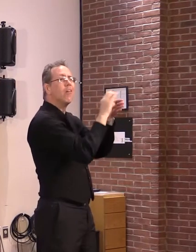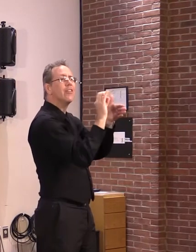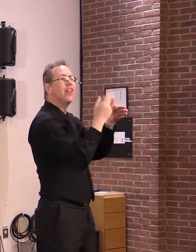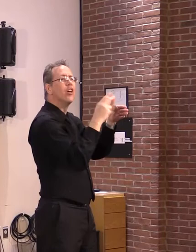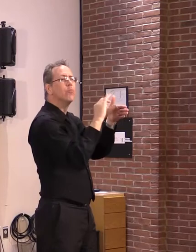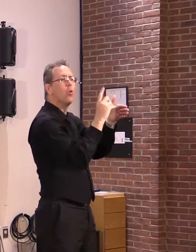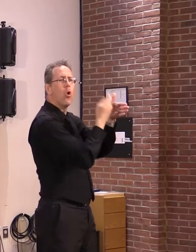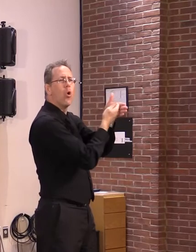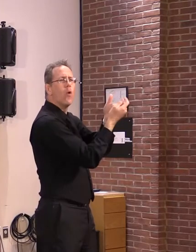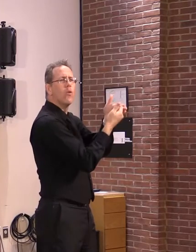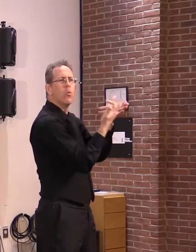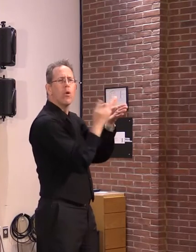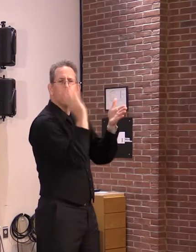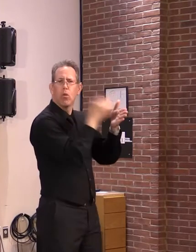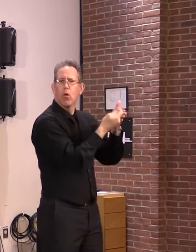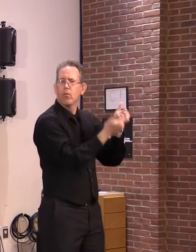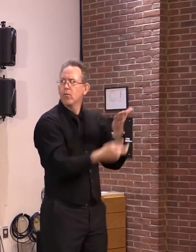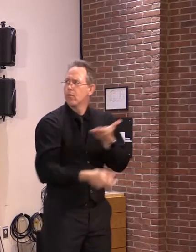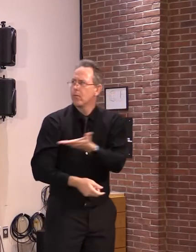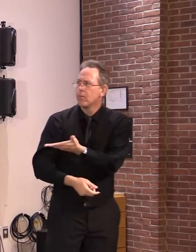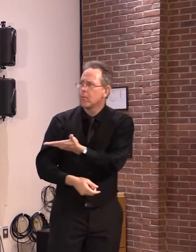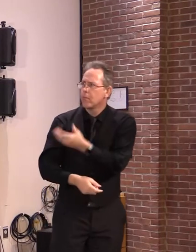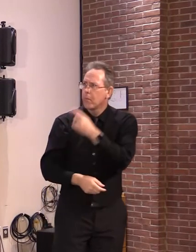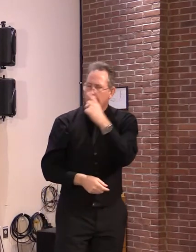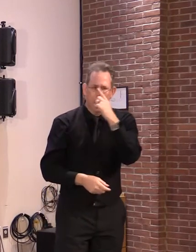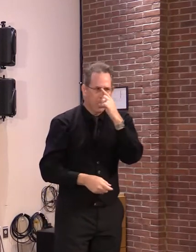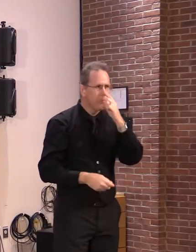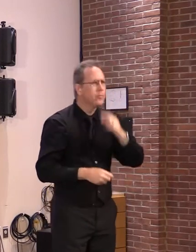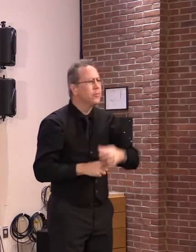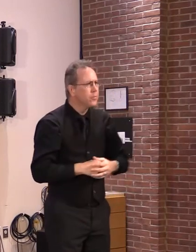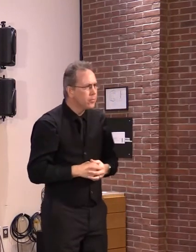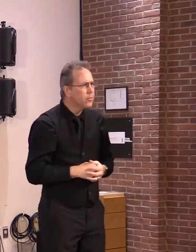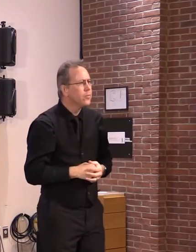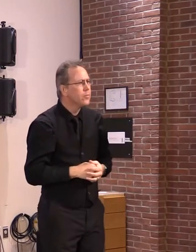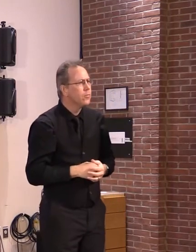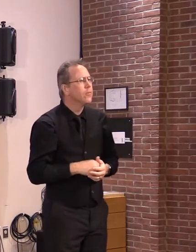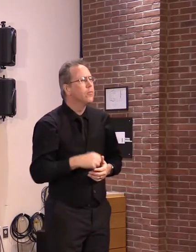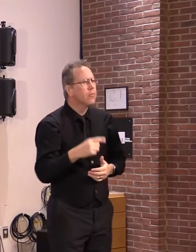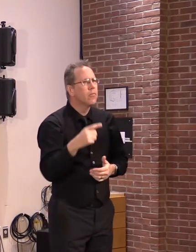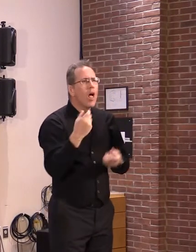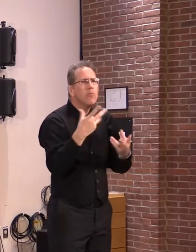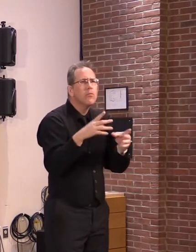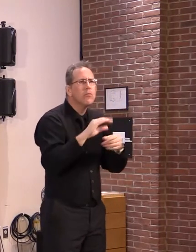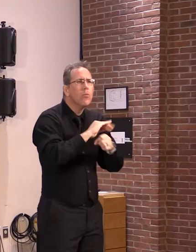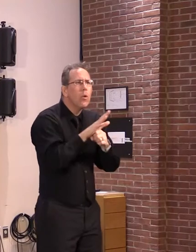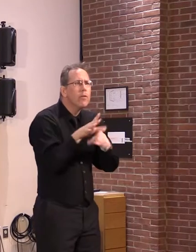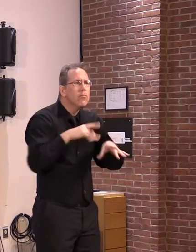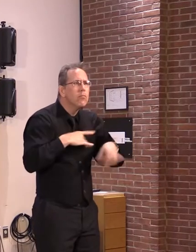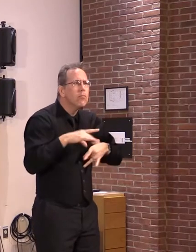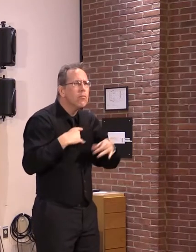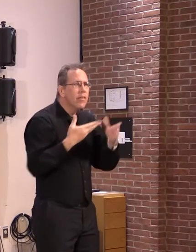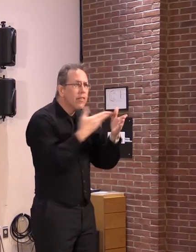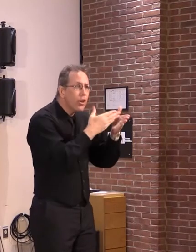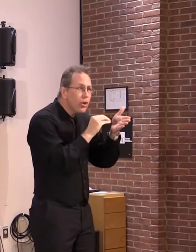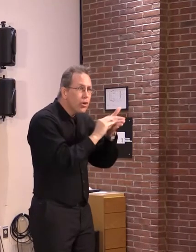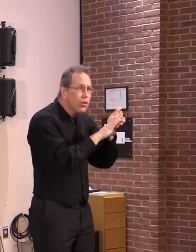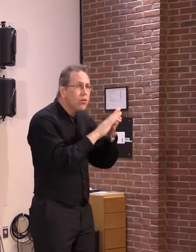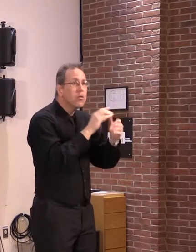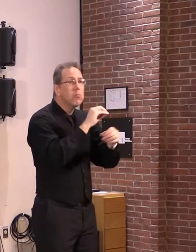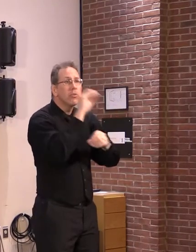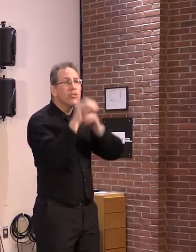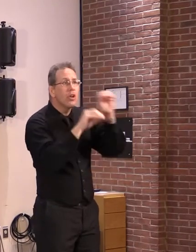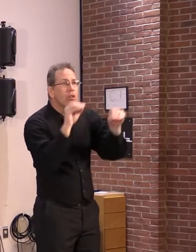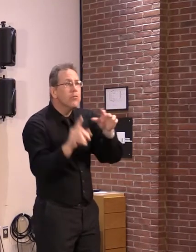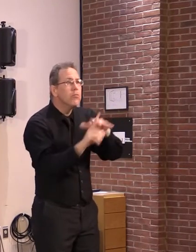I did allude to the fact that cases and things like percent positivity lack a lot of